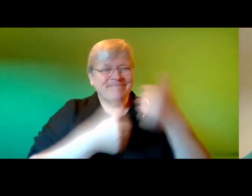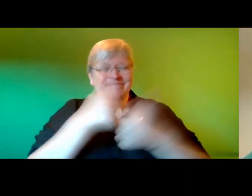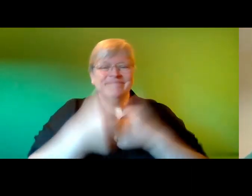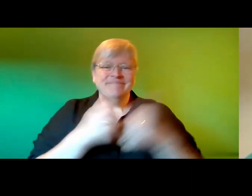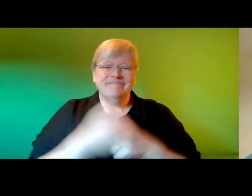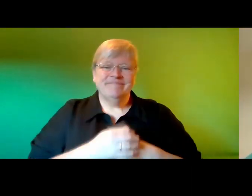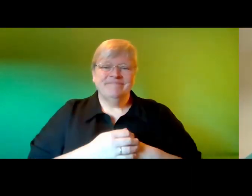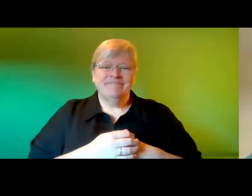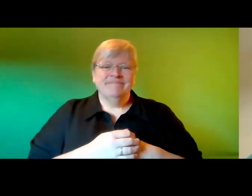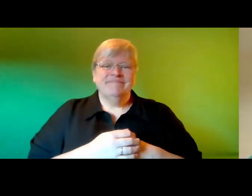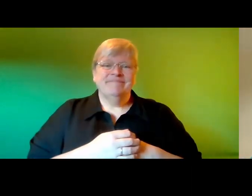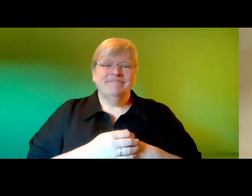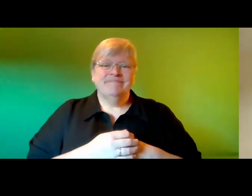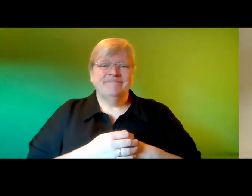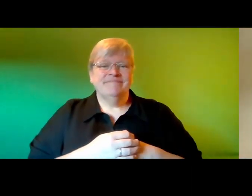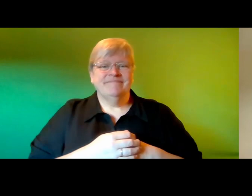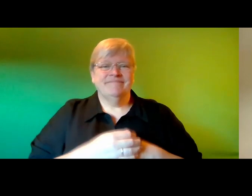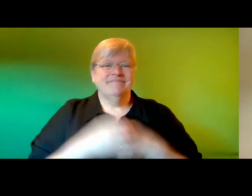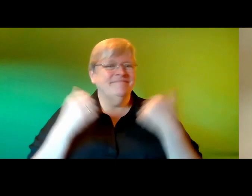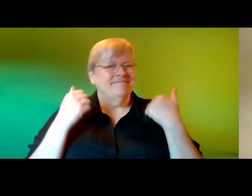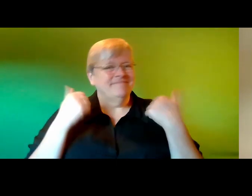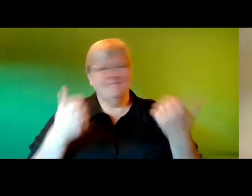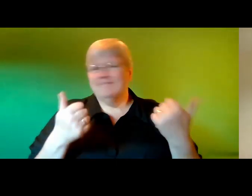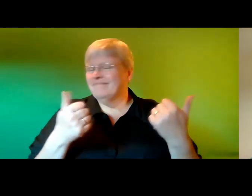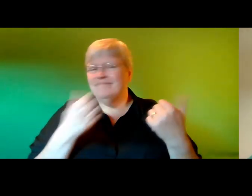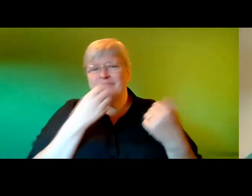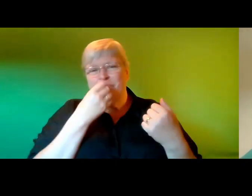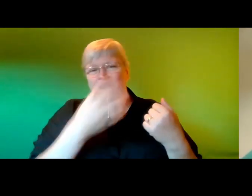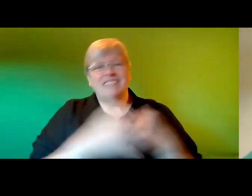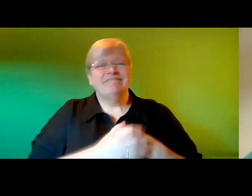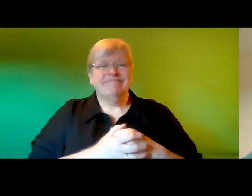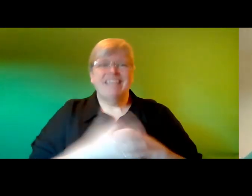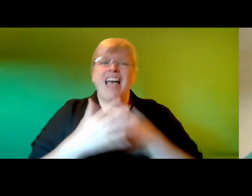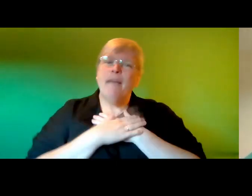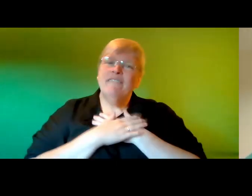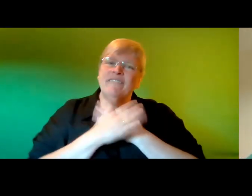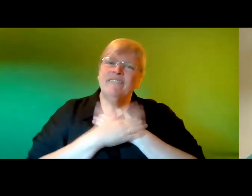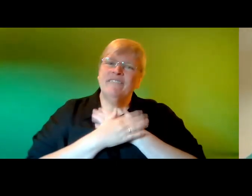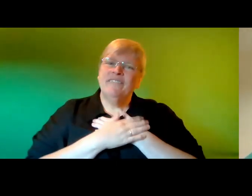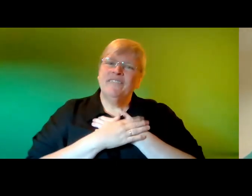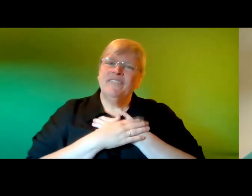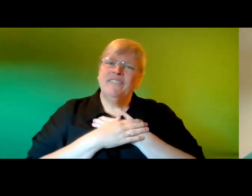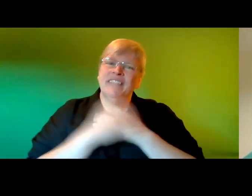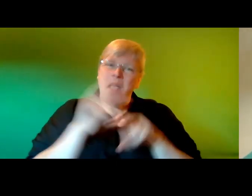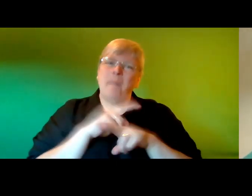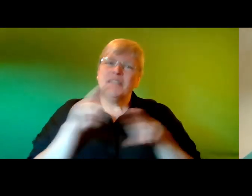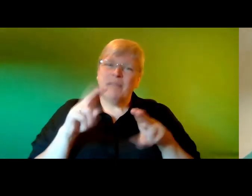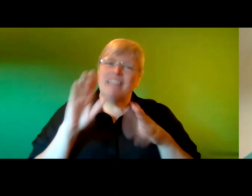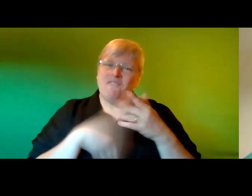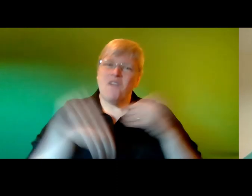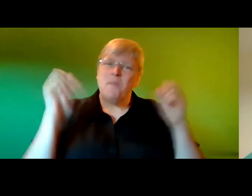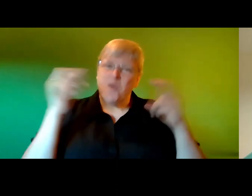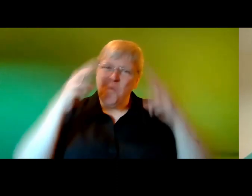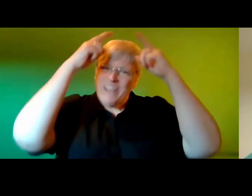imagery was even better and the stuff i love it i love the little kind of perspective from the wizard as well throughout